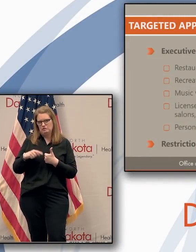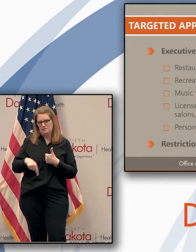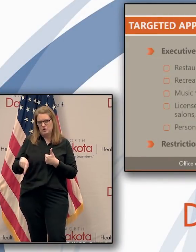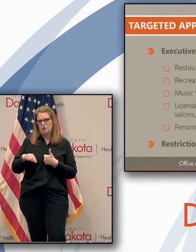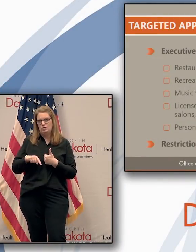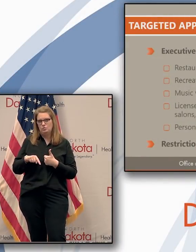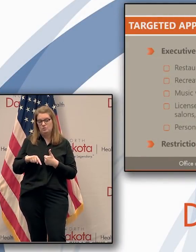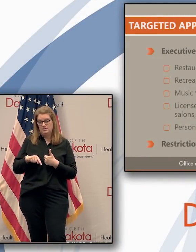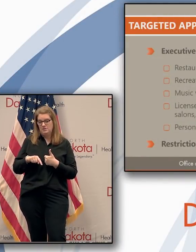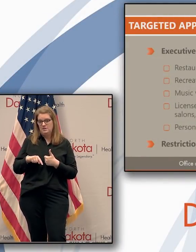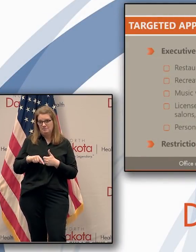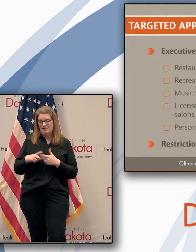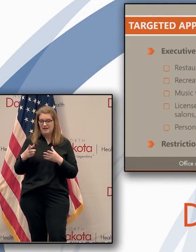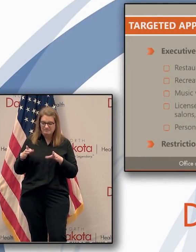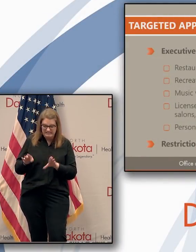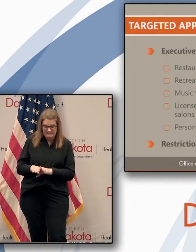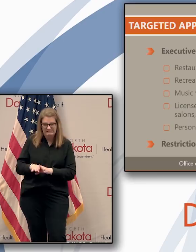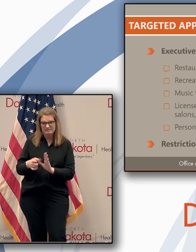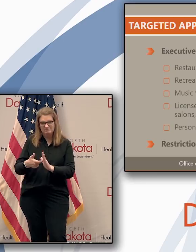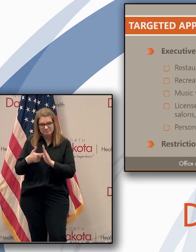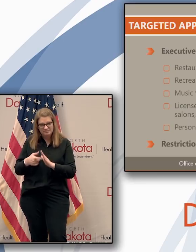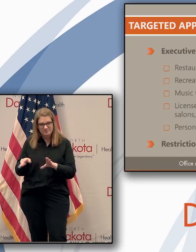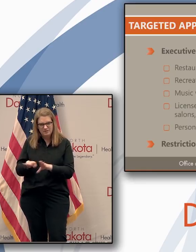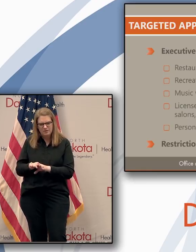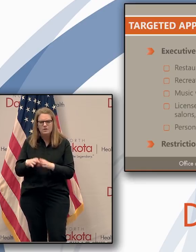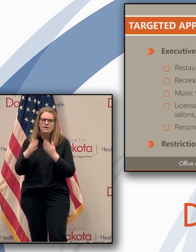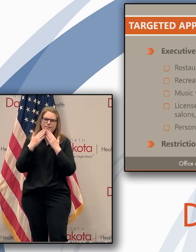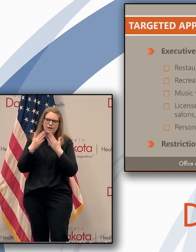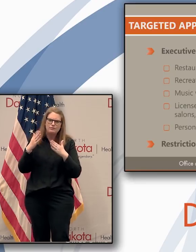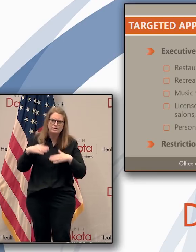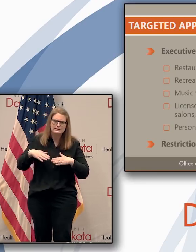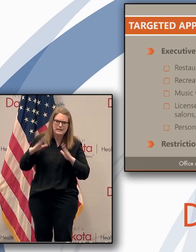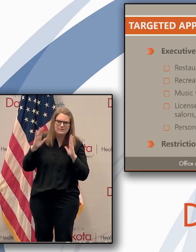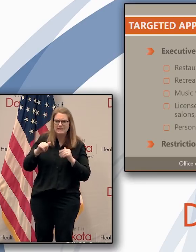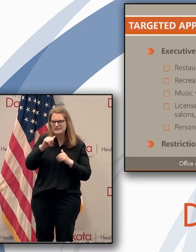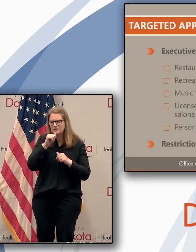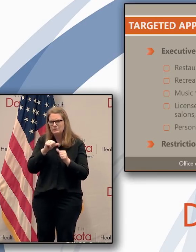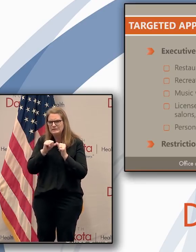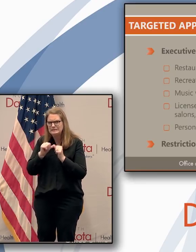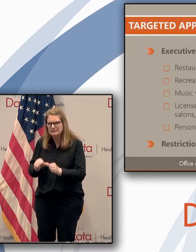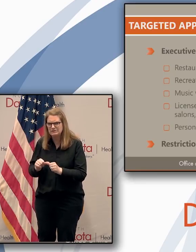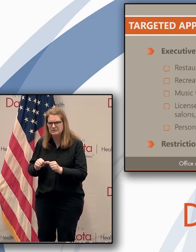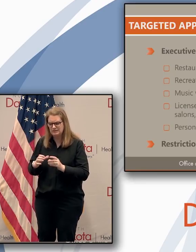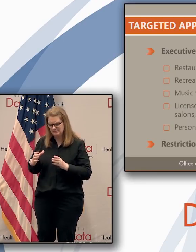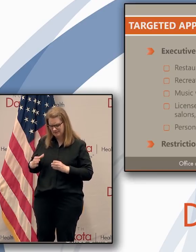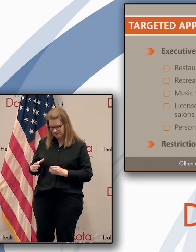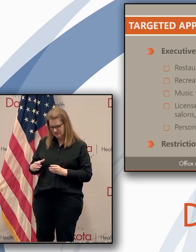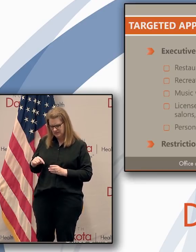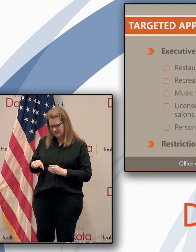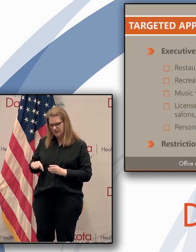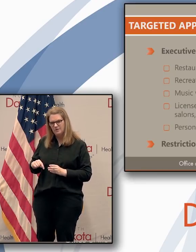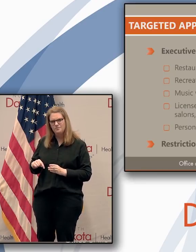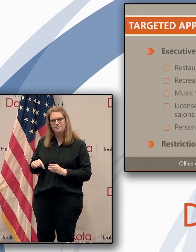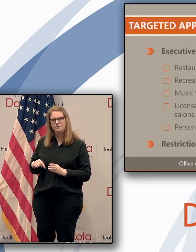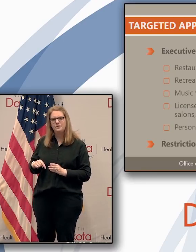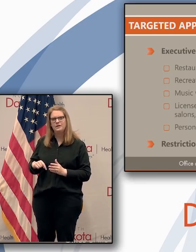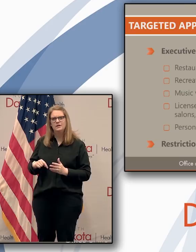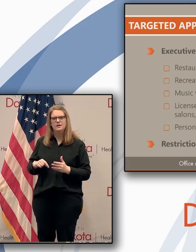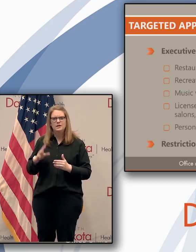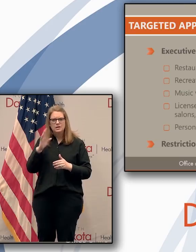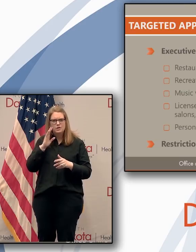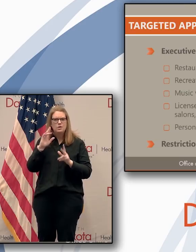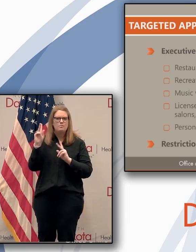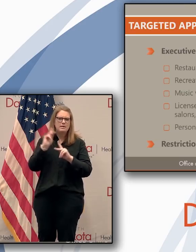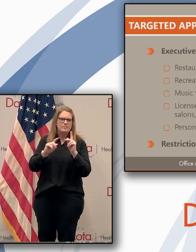and we're grateful for all of your sacrifices and resiliency. And then talking in this group, we're talking about people that